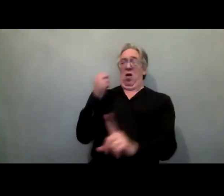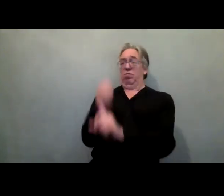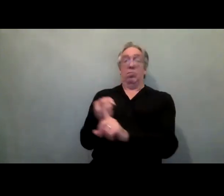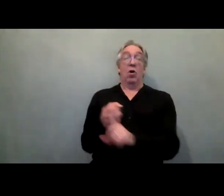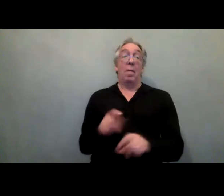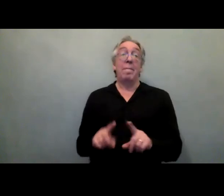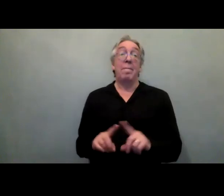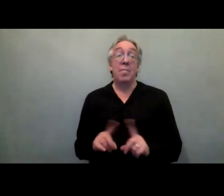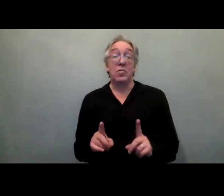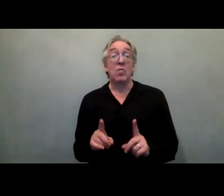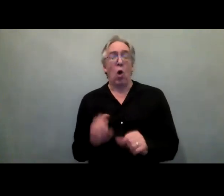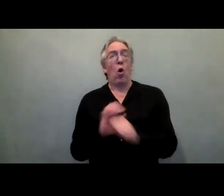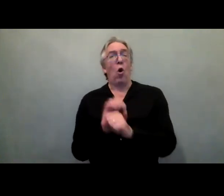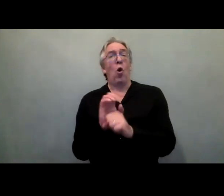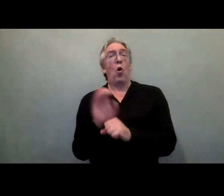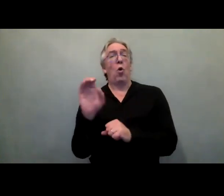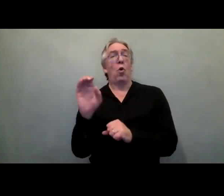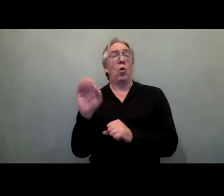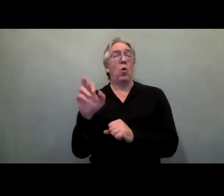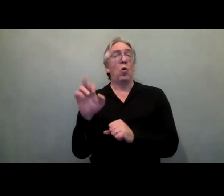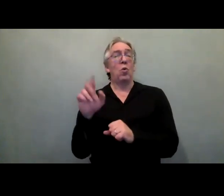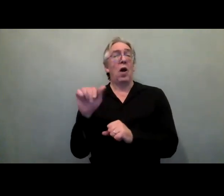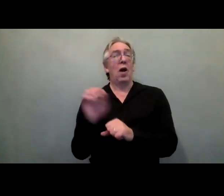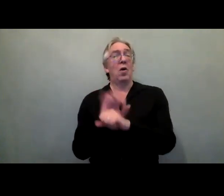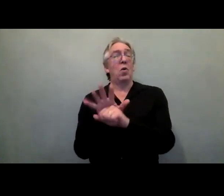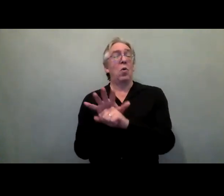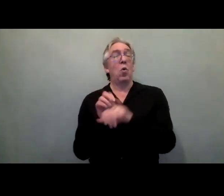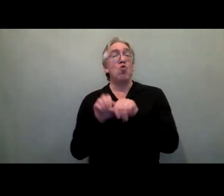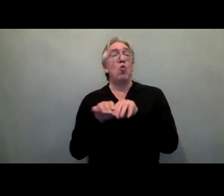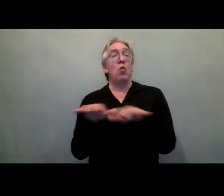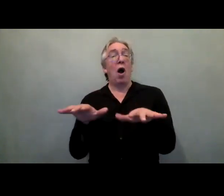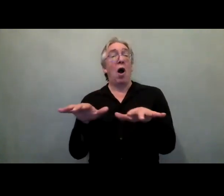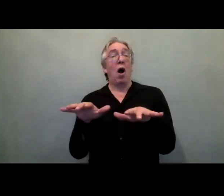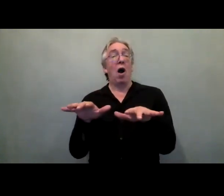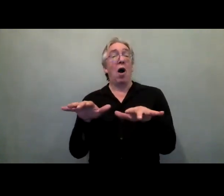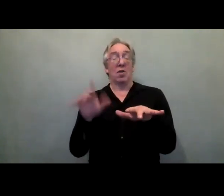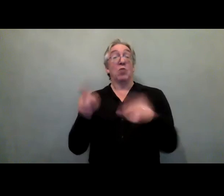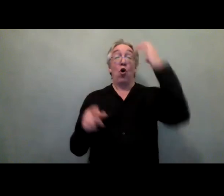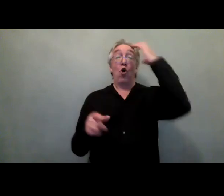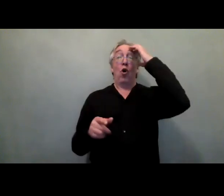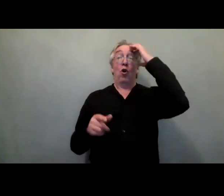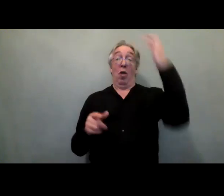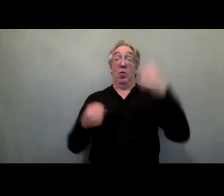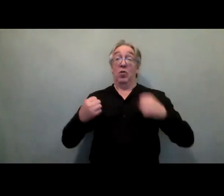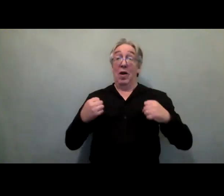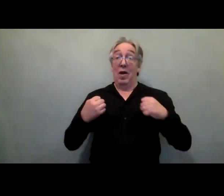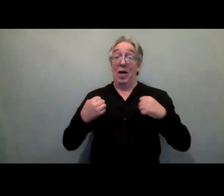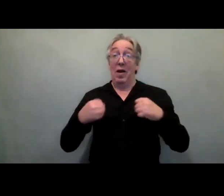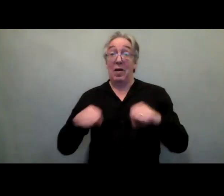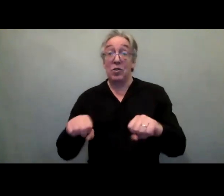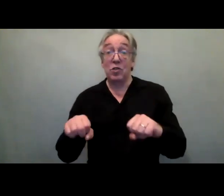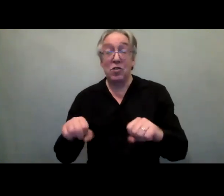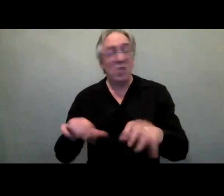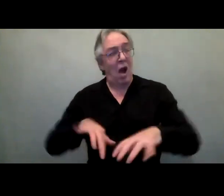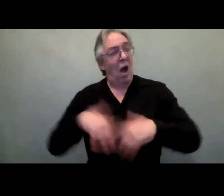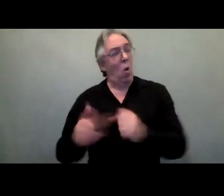measures that have been adopted by governments to contain the spread of COVID-19 are hitting the most vulnerable children and